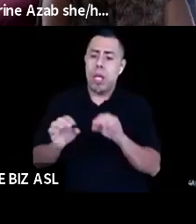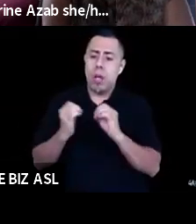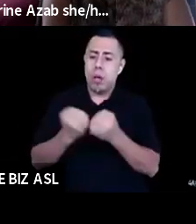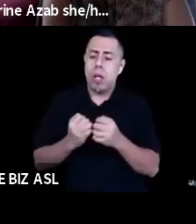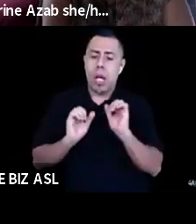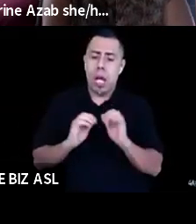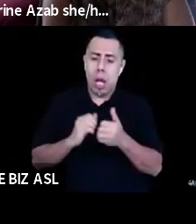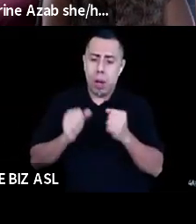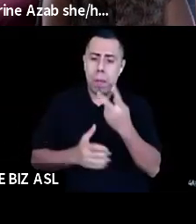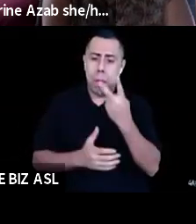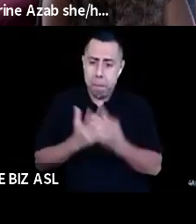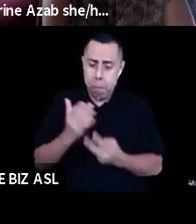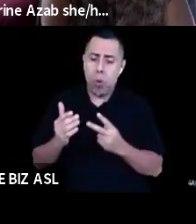think that there's, there's been so much, um,